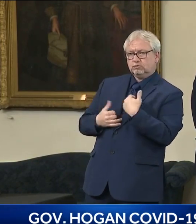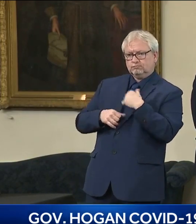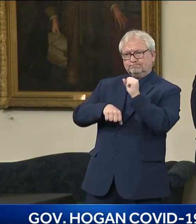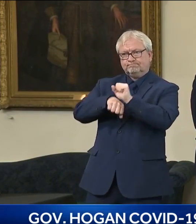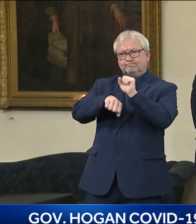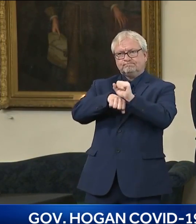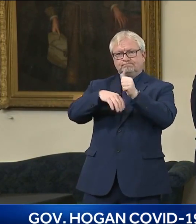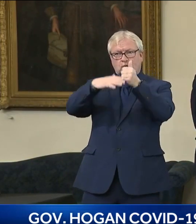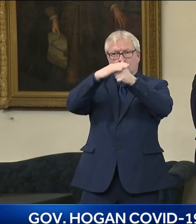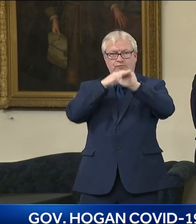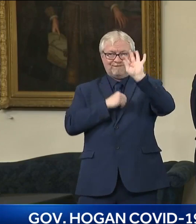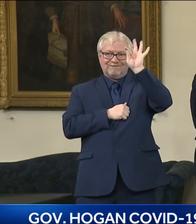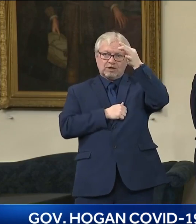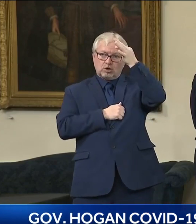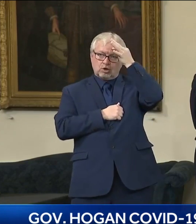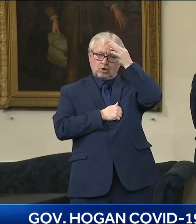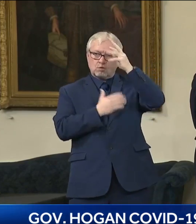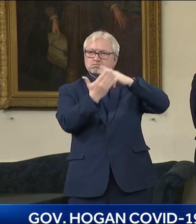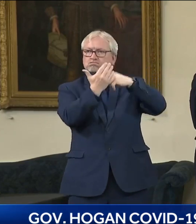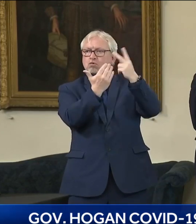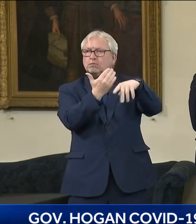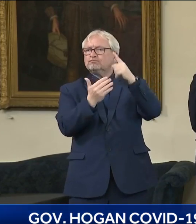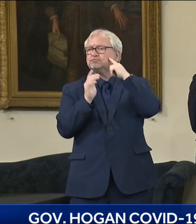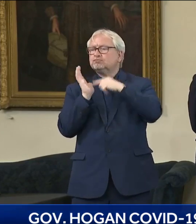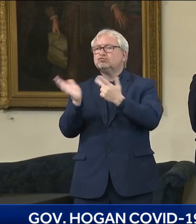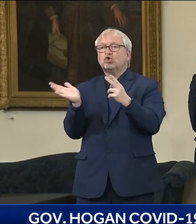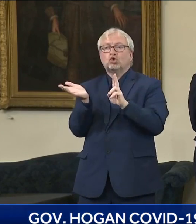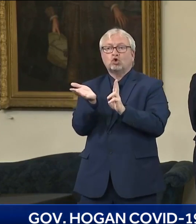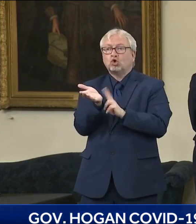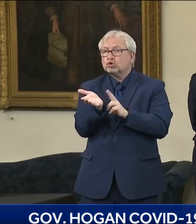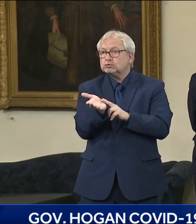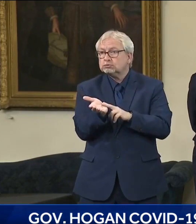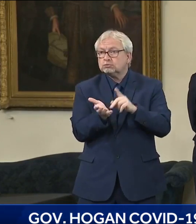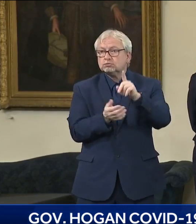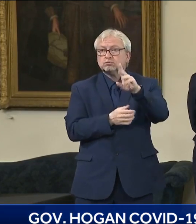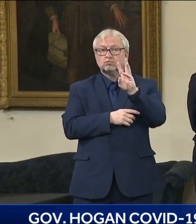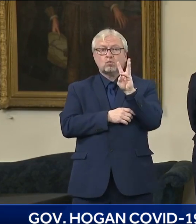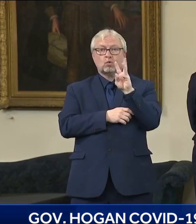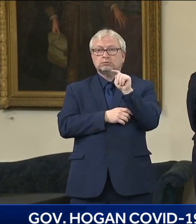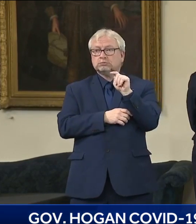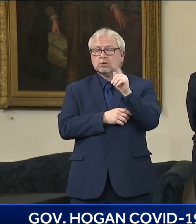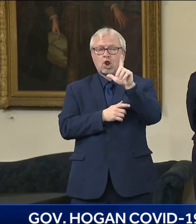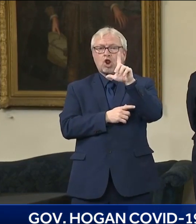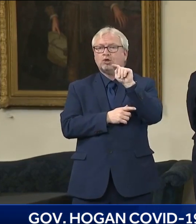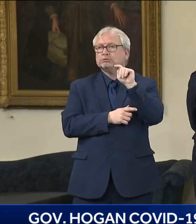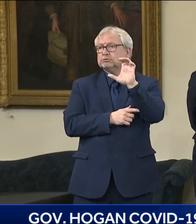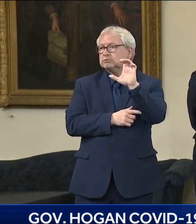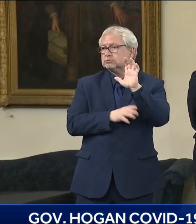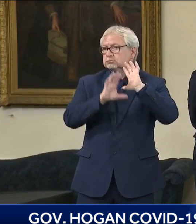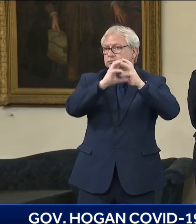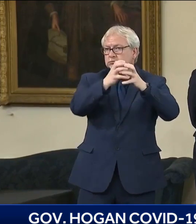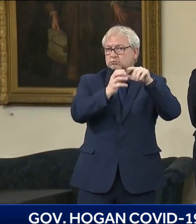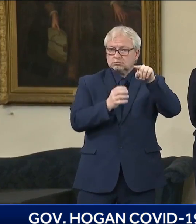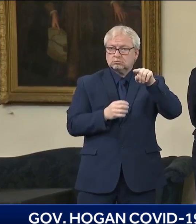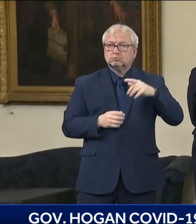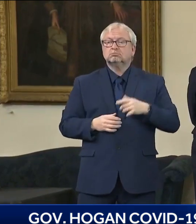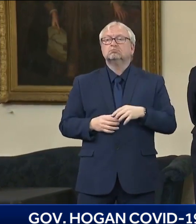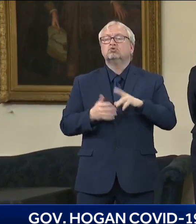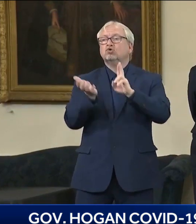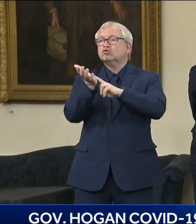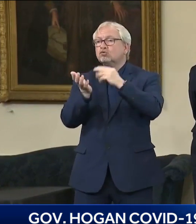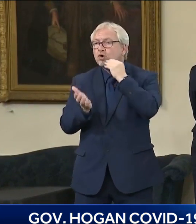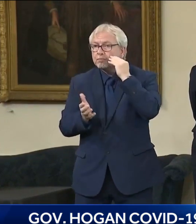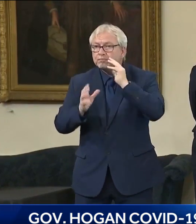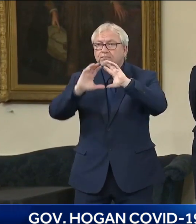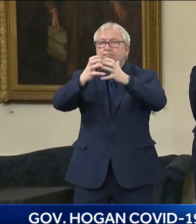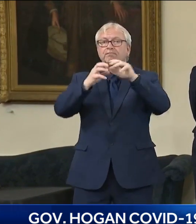that the Walgreens and CBS had a large supply, more than they needed. And we worked together with them